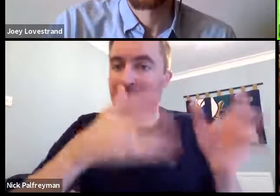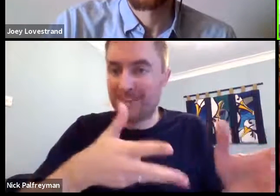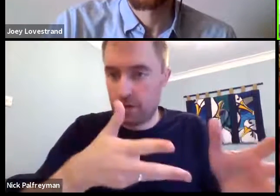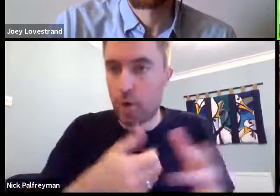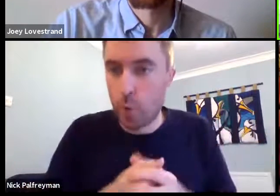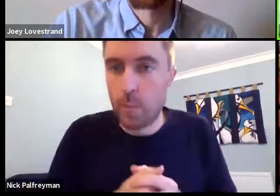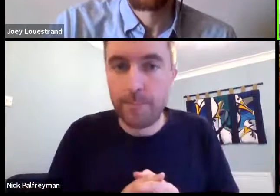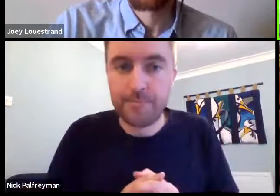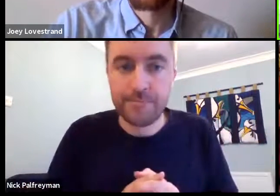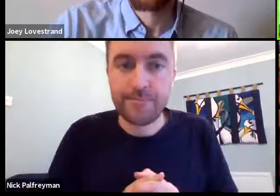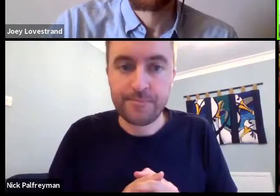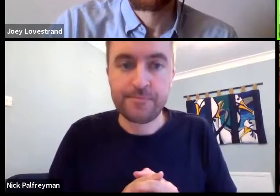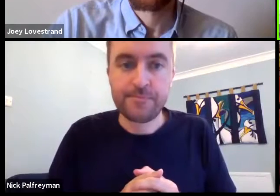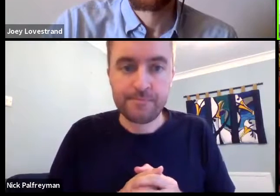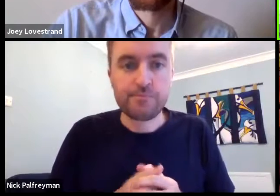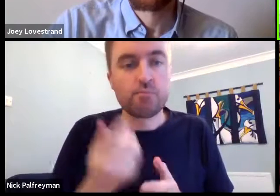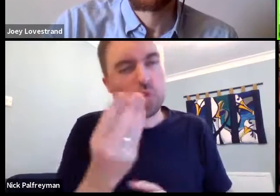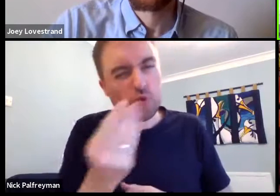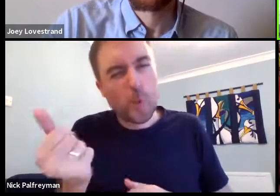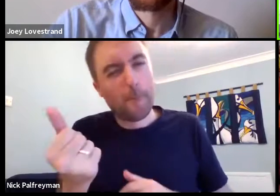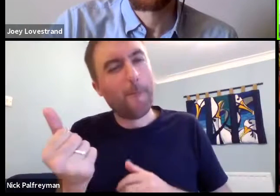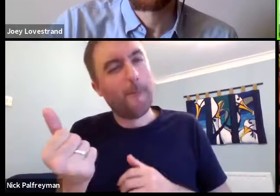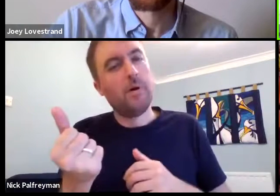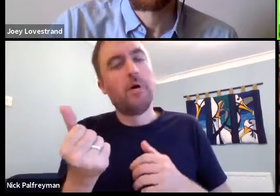One school that used Basindo.